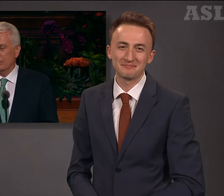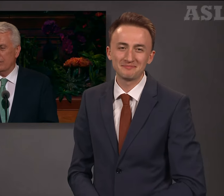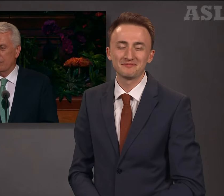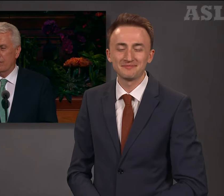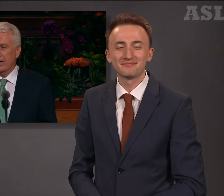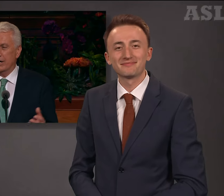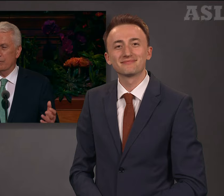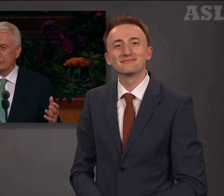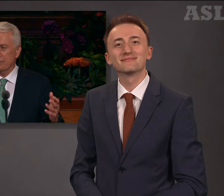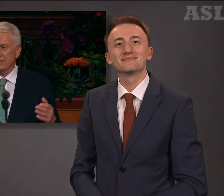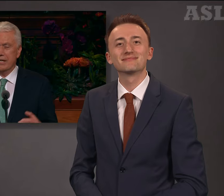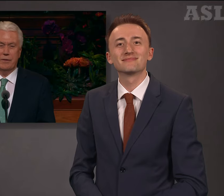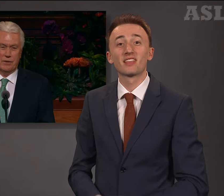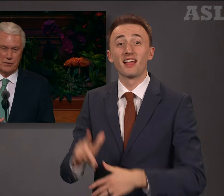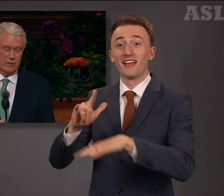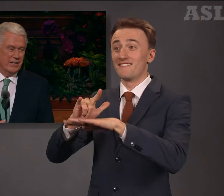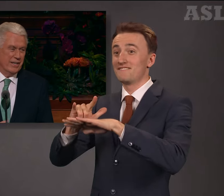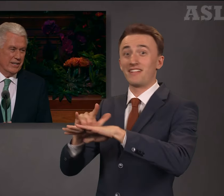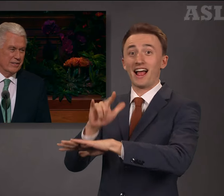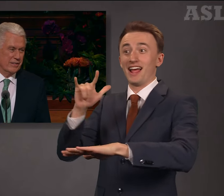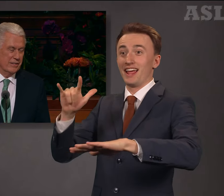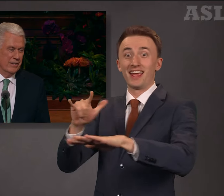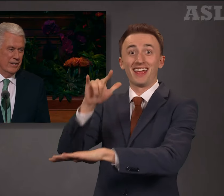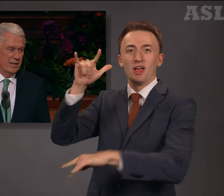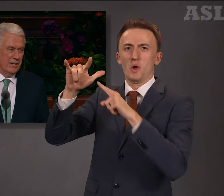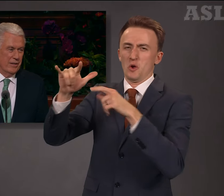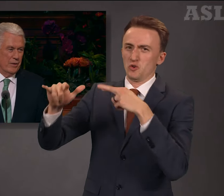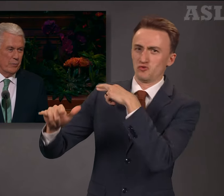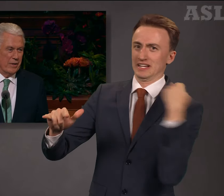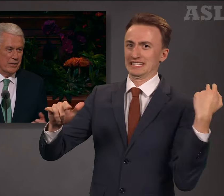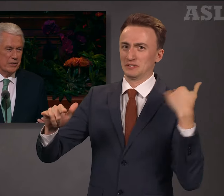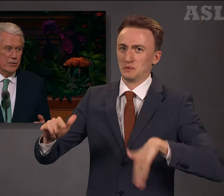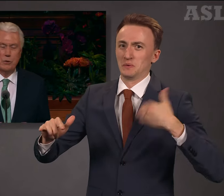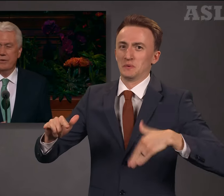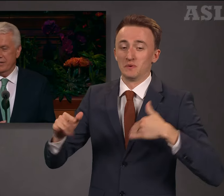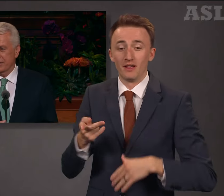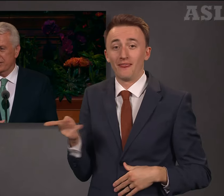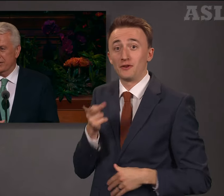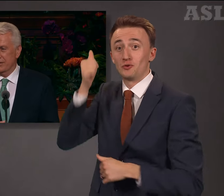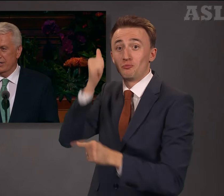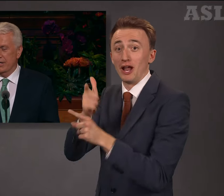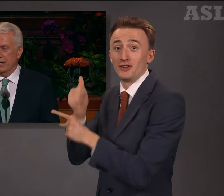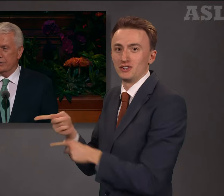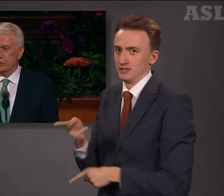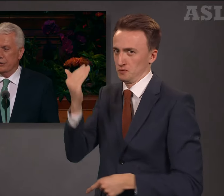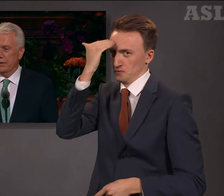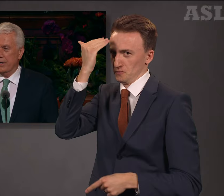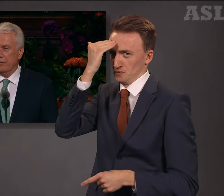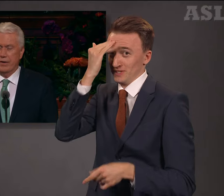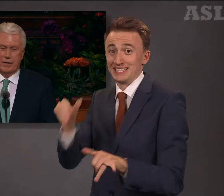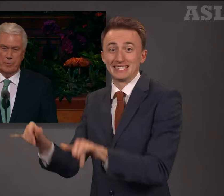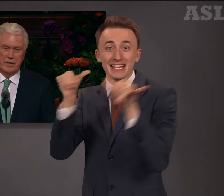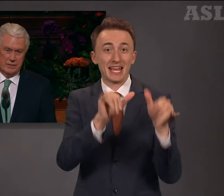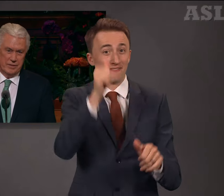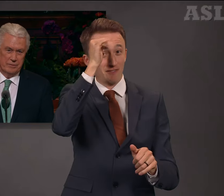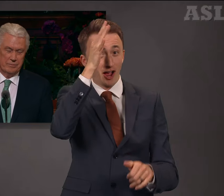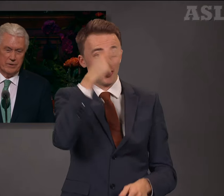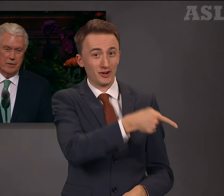Flying was risky in those early days. The brothers knew this, and so did their father Milton. In